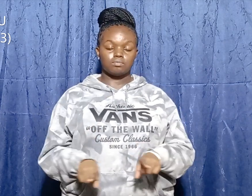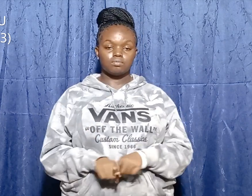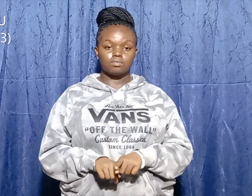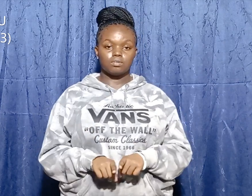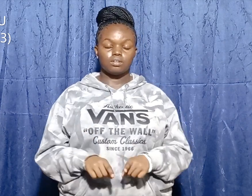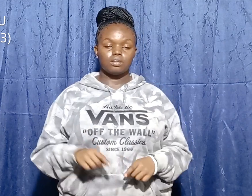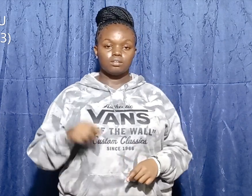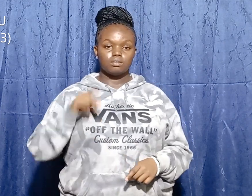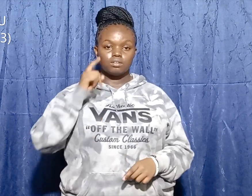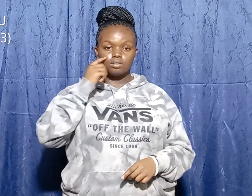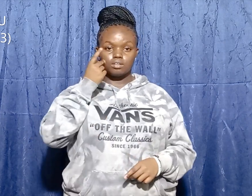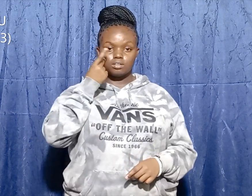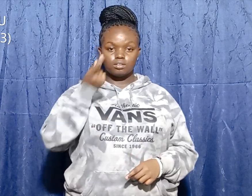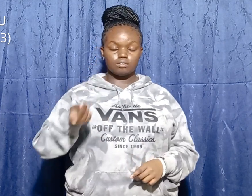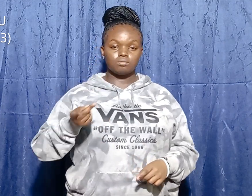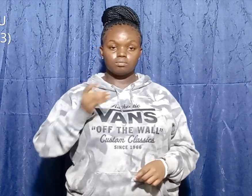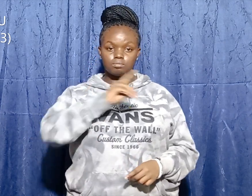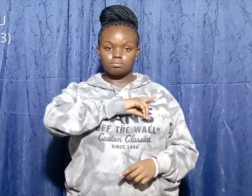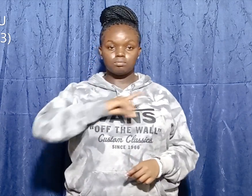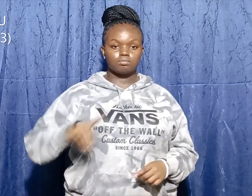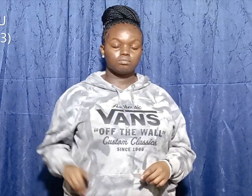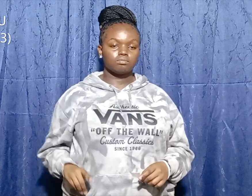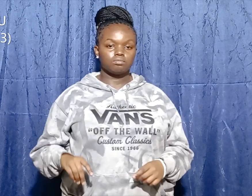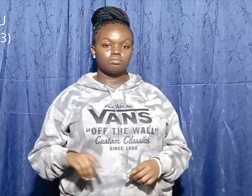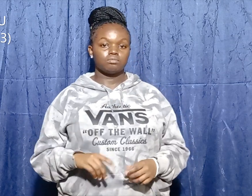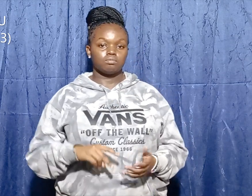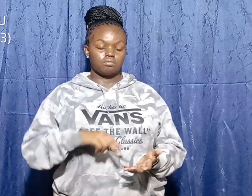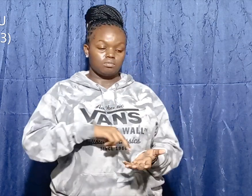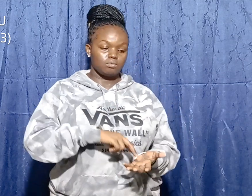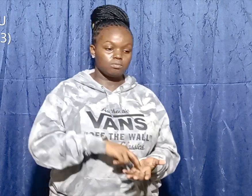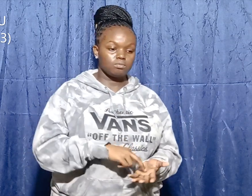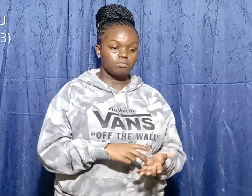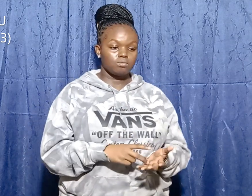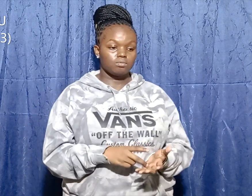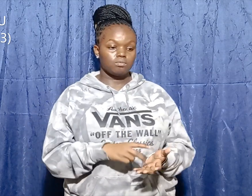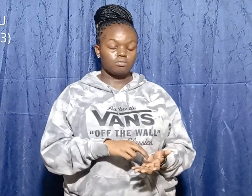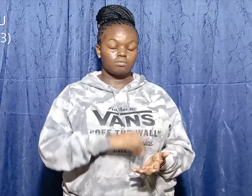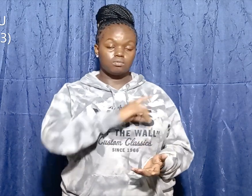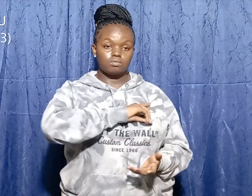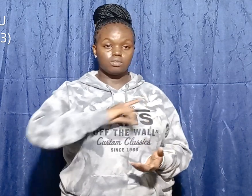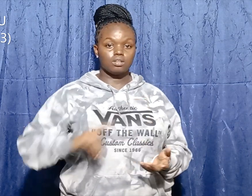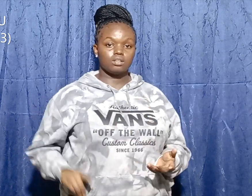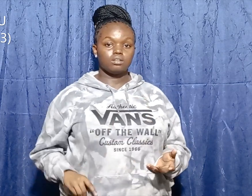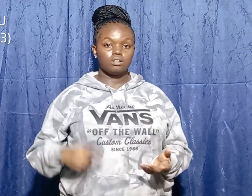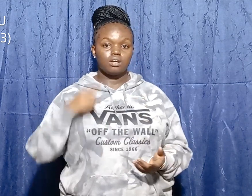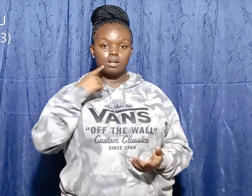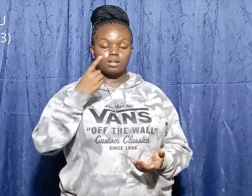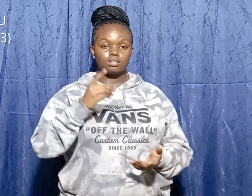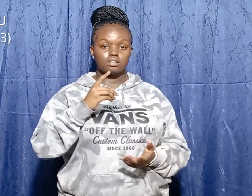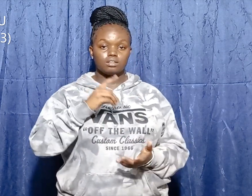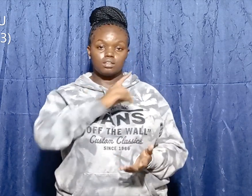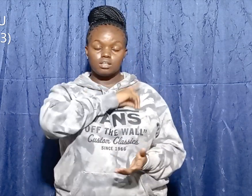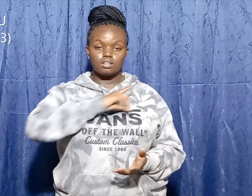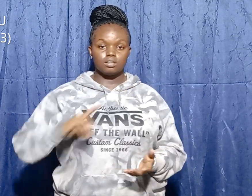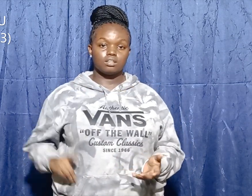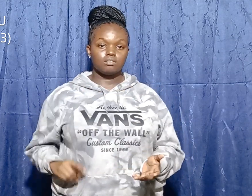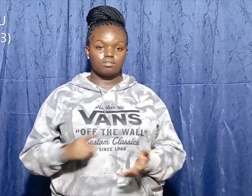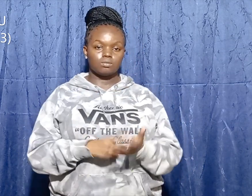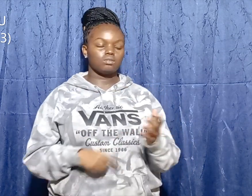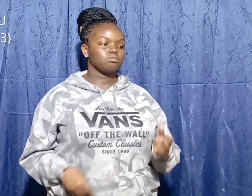He walked towards David and asked David, Why did you come here? Who is